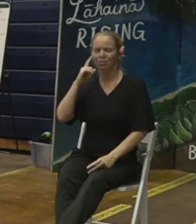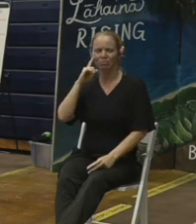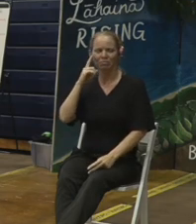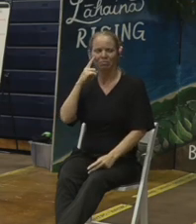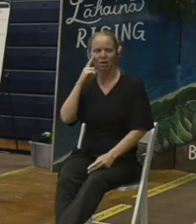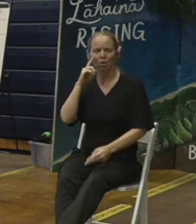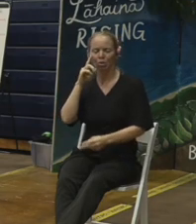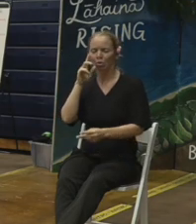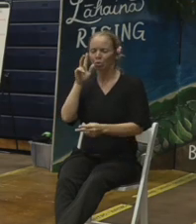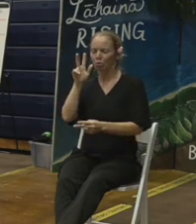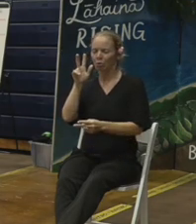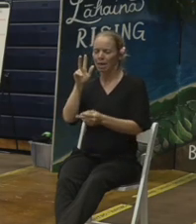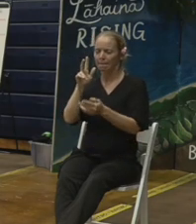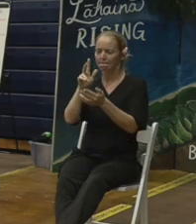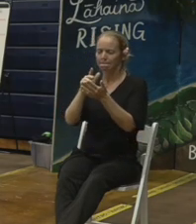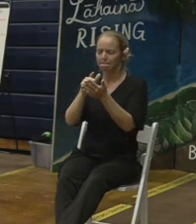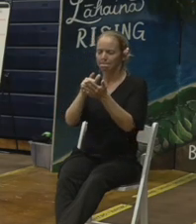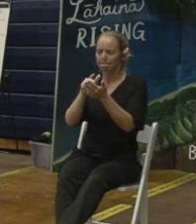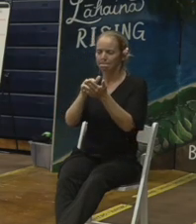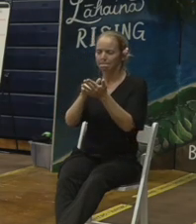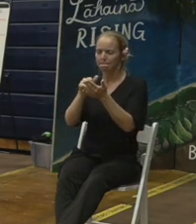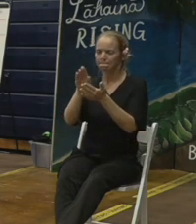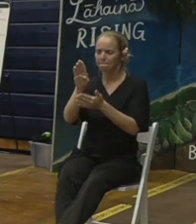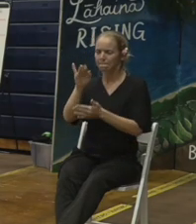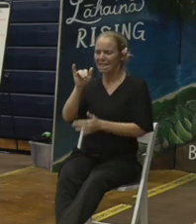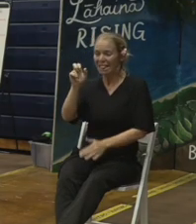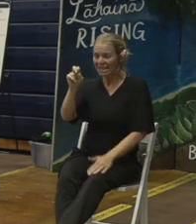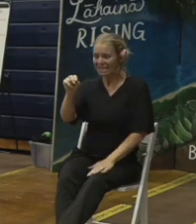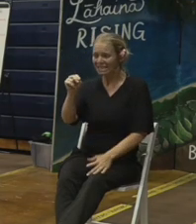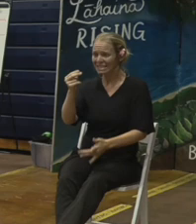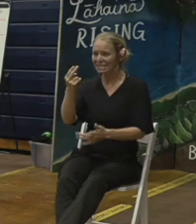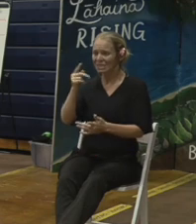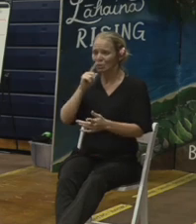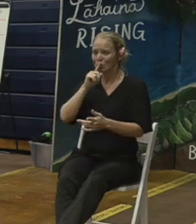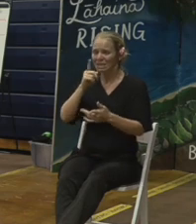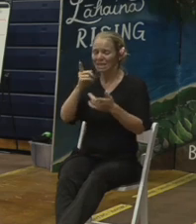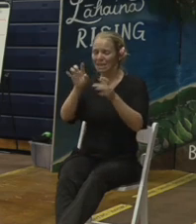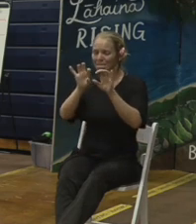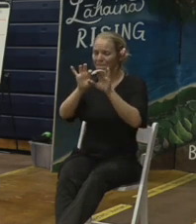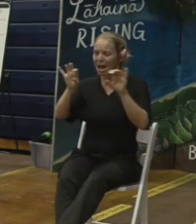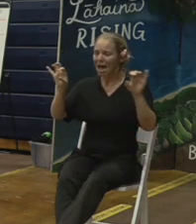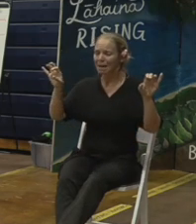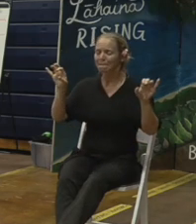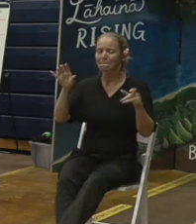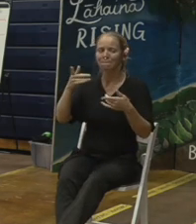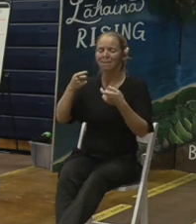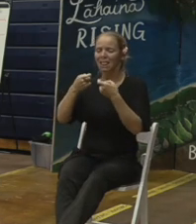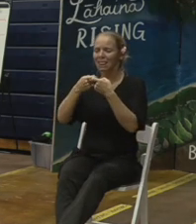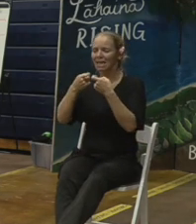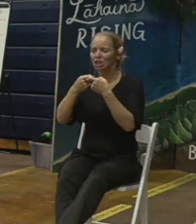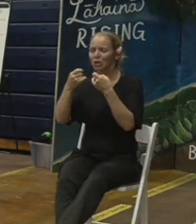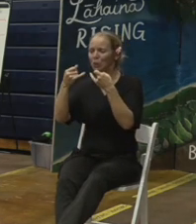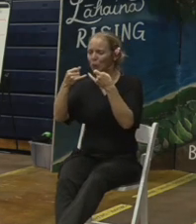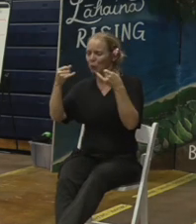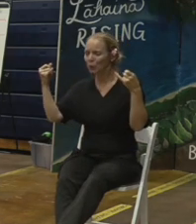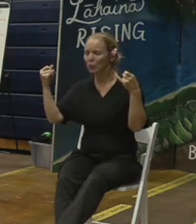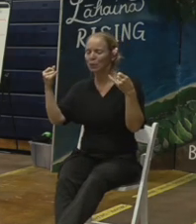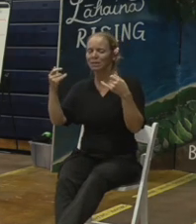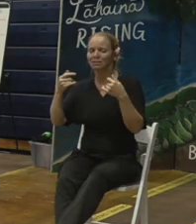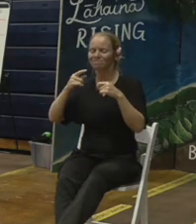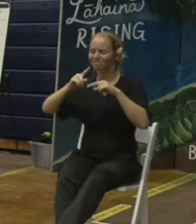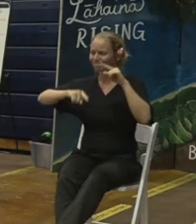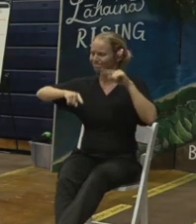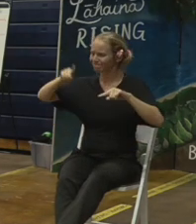dioxin in the form of pipes electric conduit and electrical wires